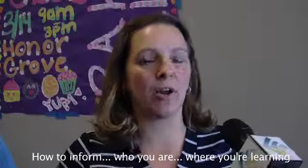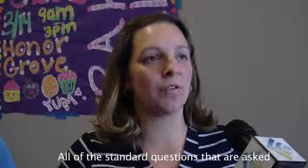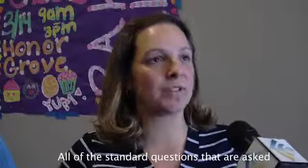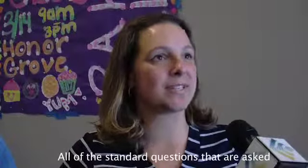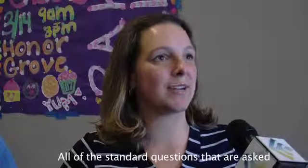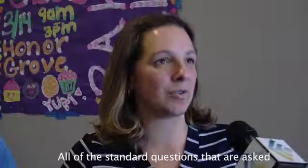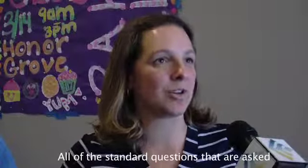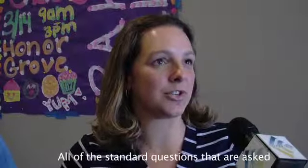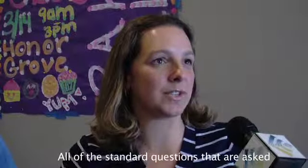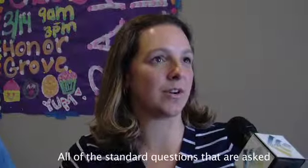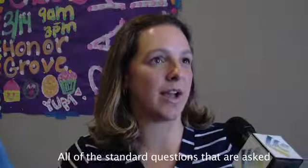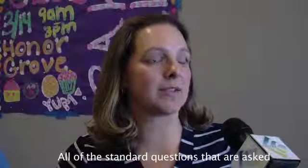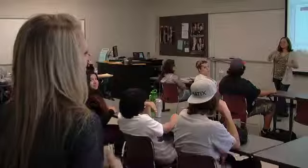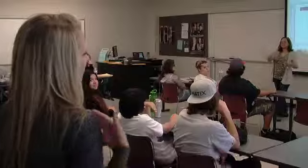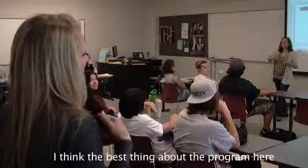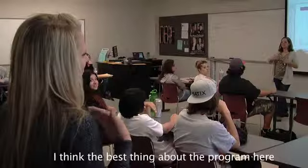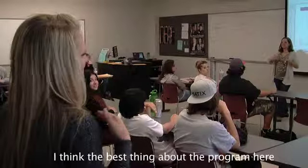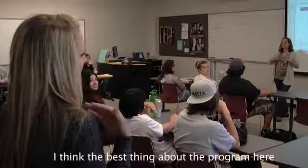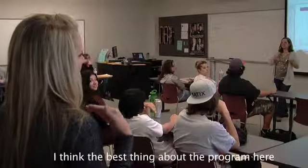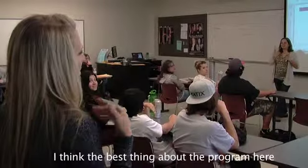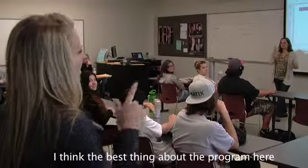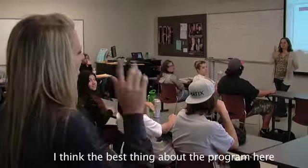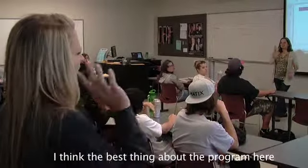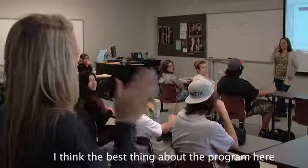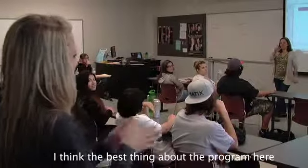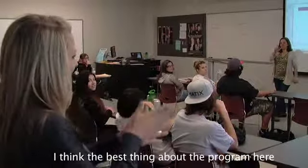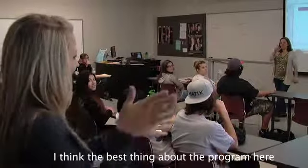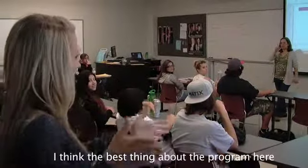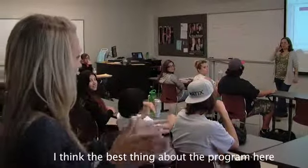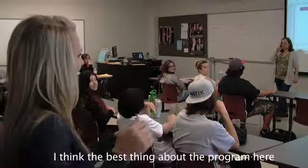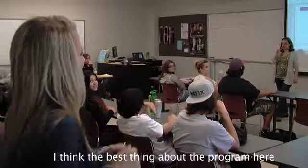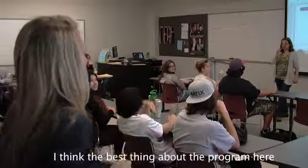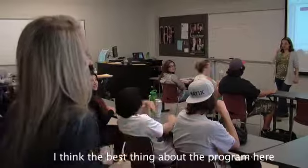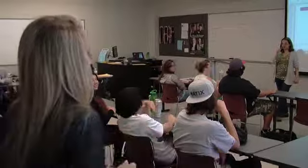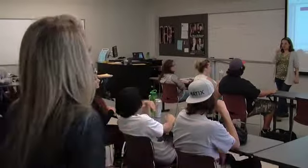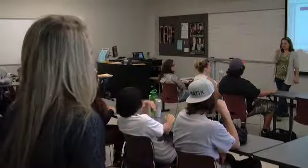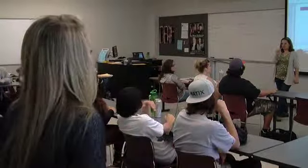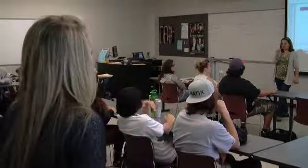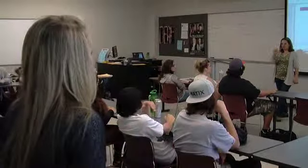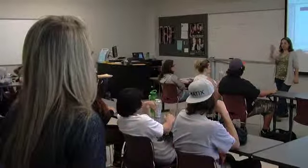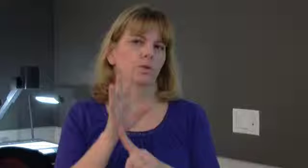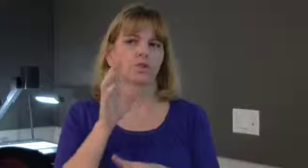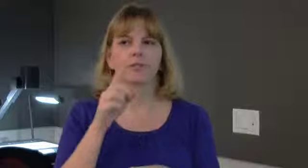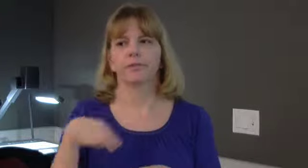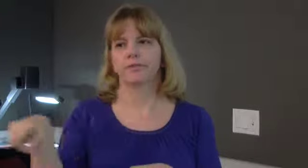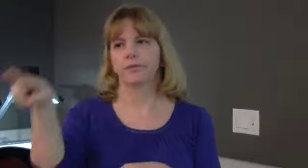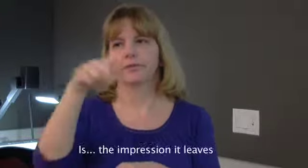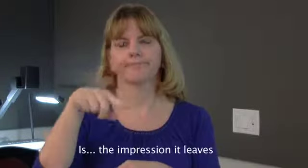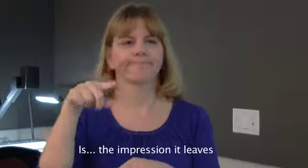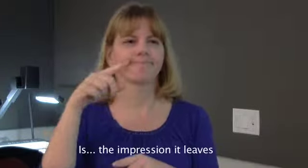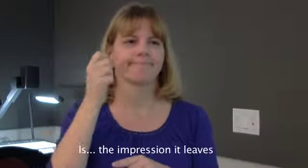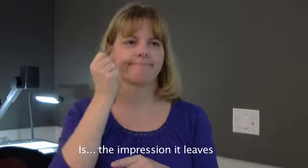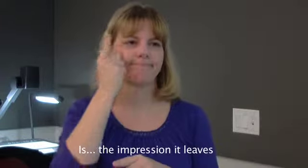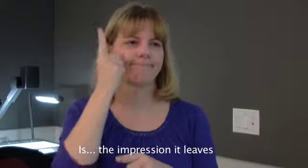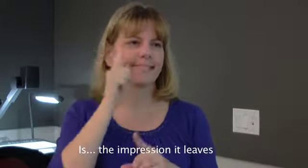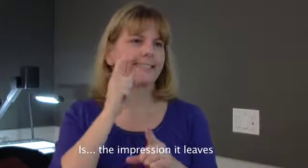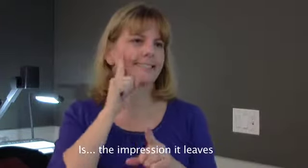All of the standard questions that are asked. I think the best thing about the program here is like the impression it leaves